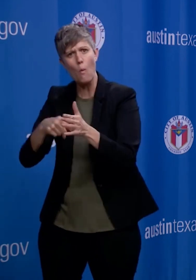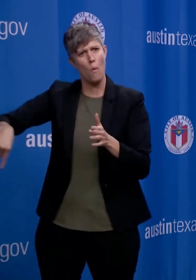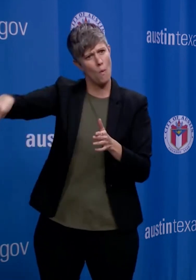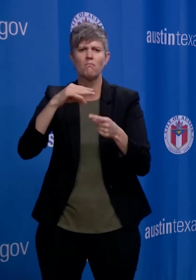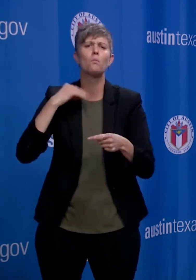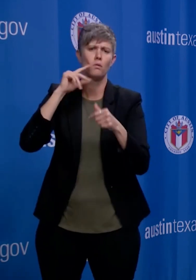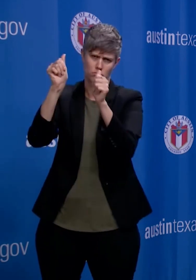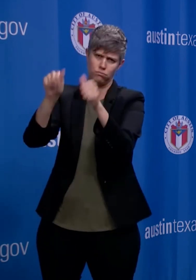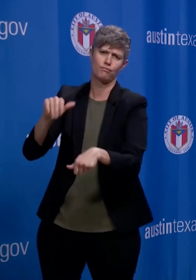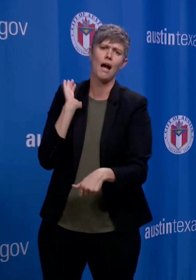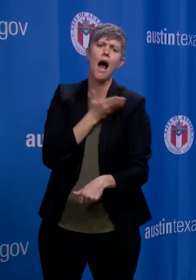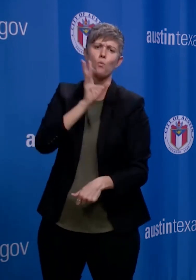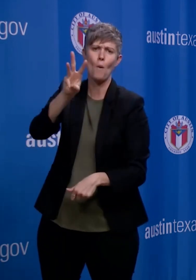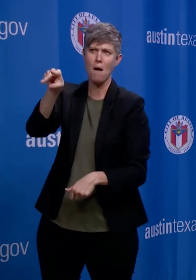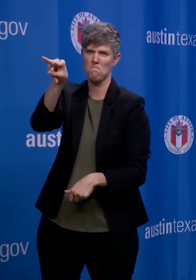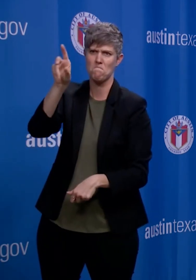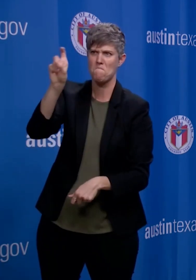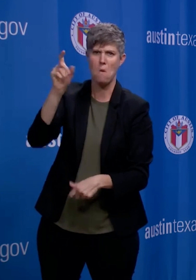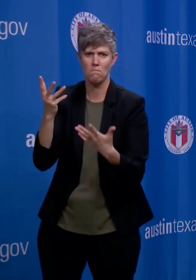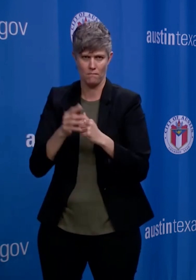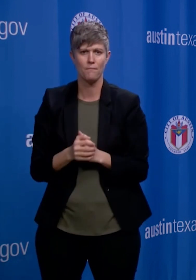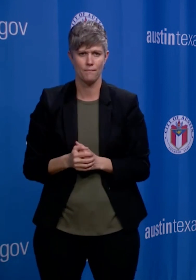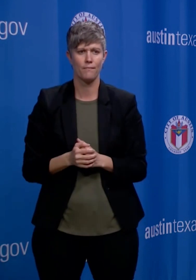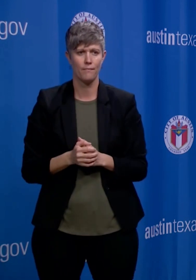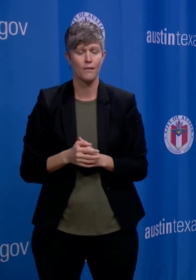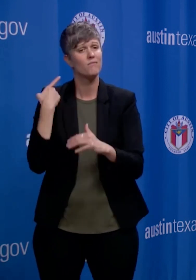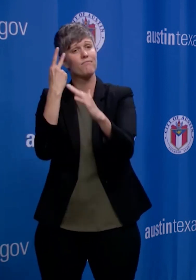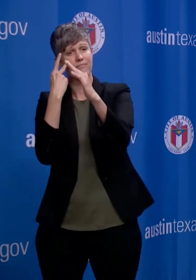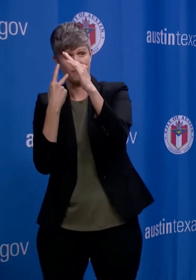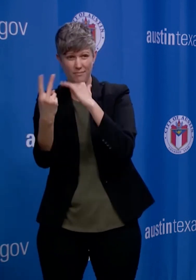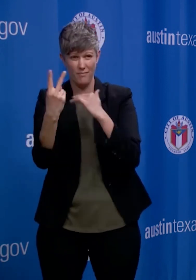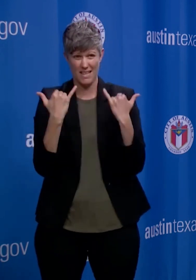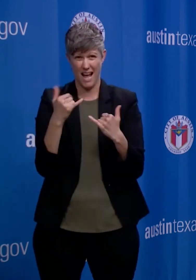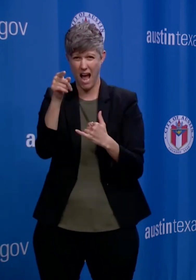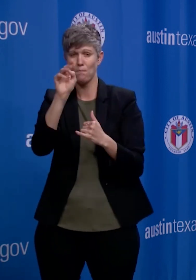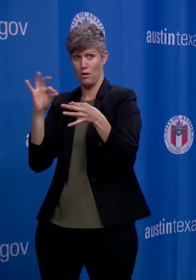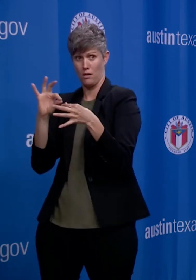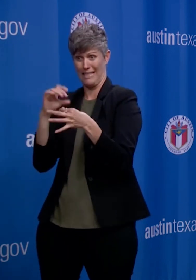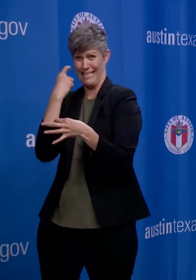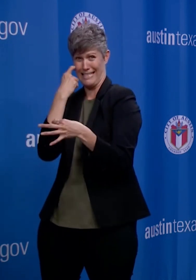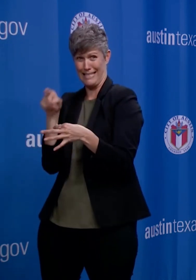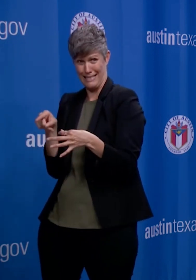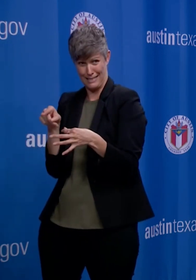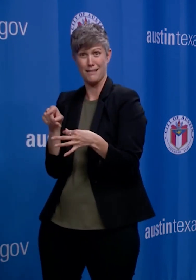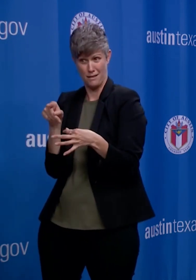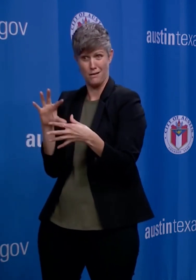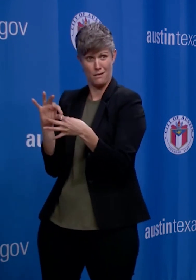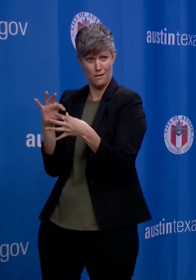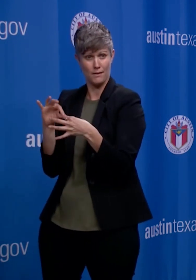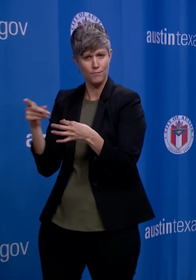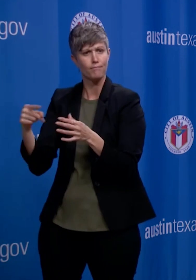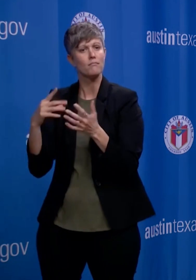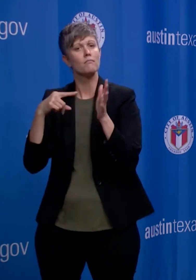do even better. The modeled projections that Mayor Adler will be speaking on momentarily from the University of Texas shows multiple